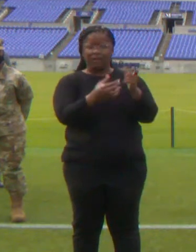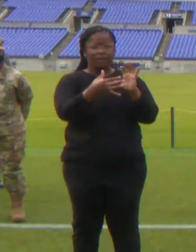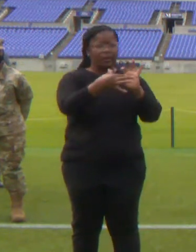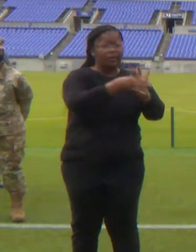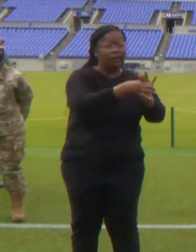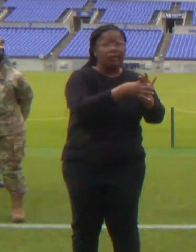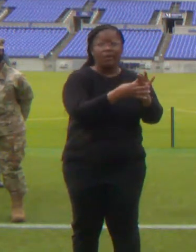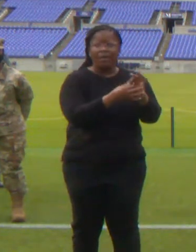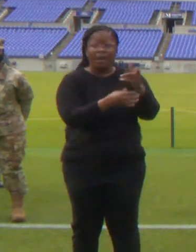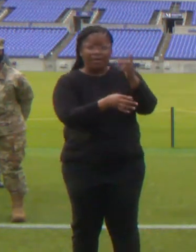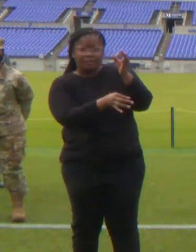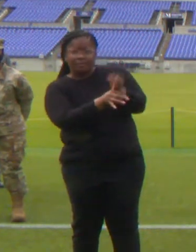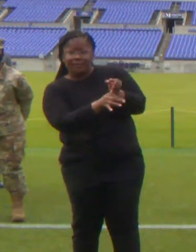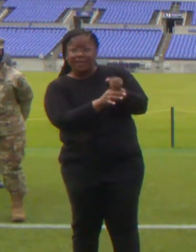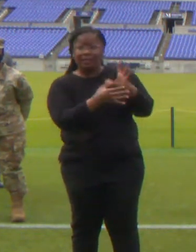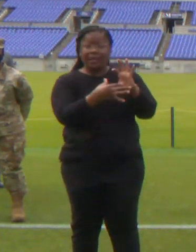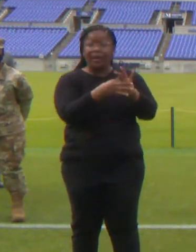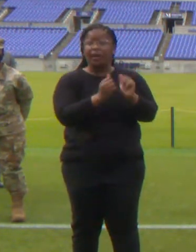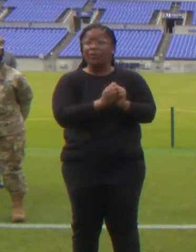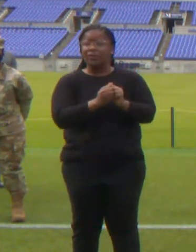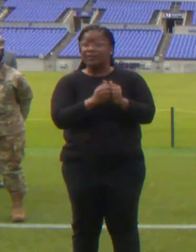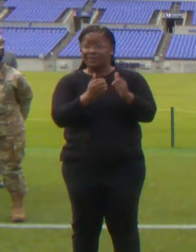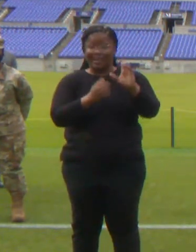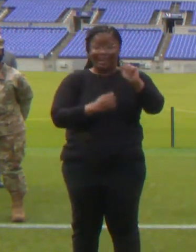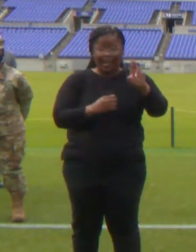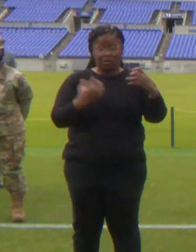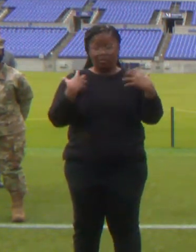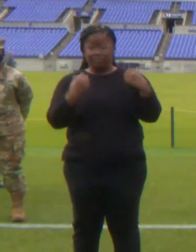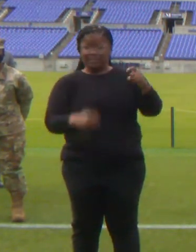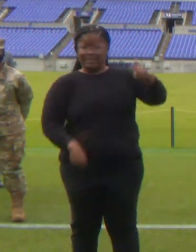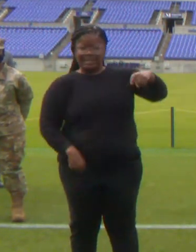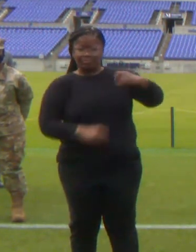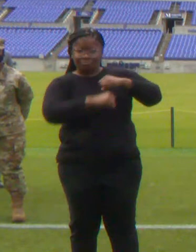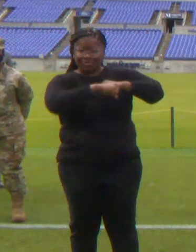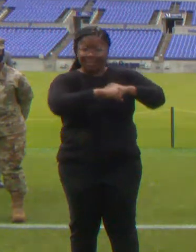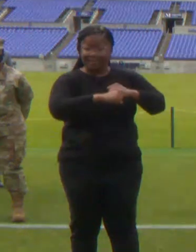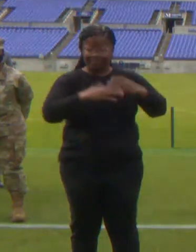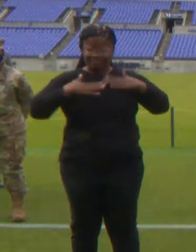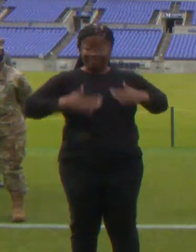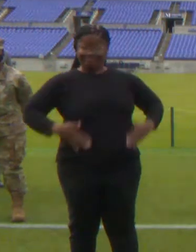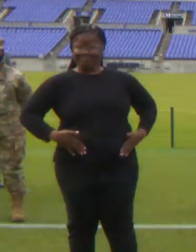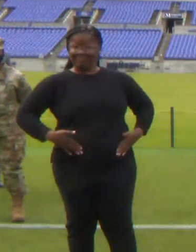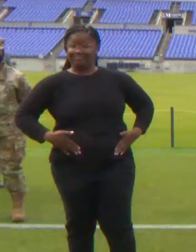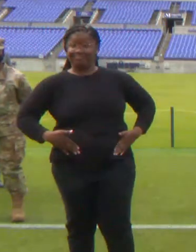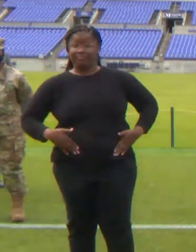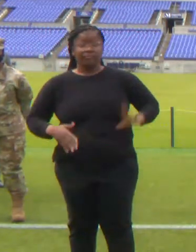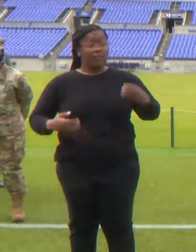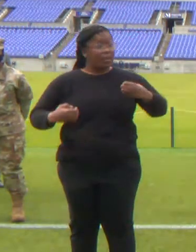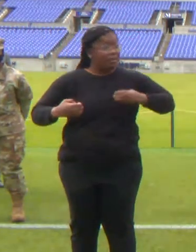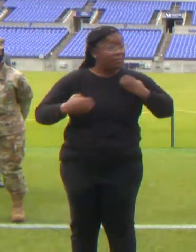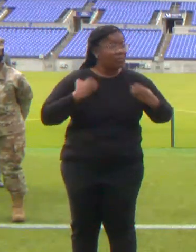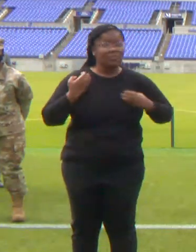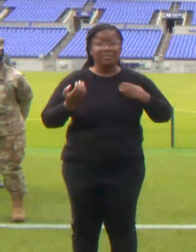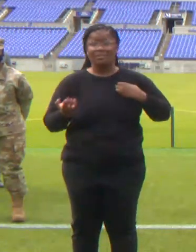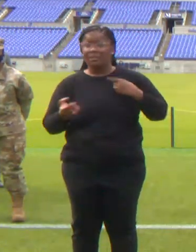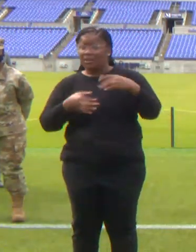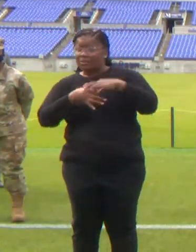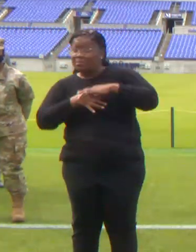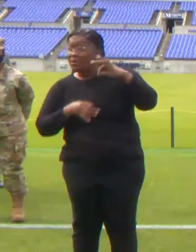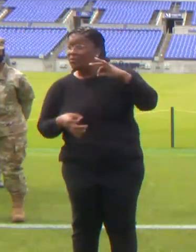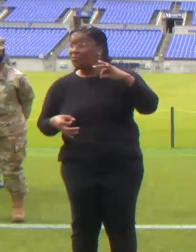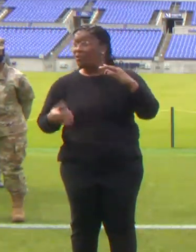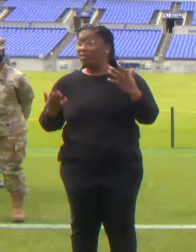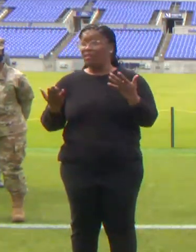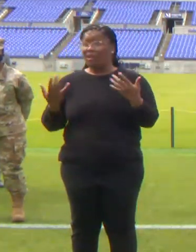the care they need to protect their physical, emotional, and spiritual well-being. I have worked